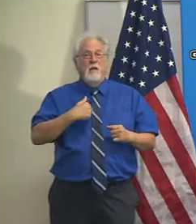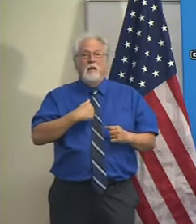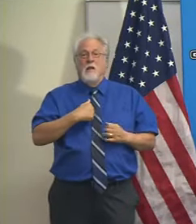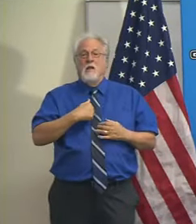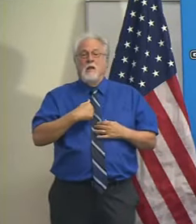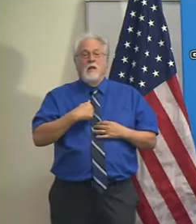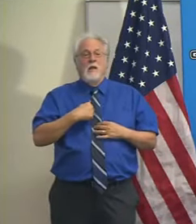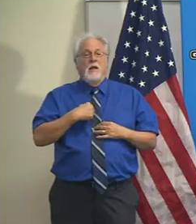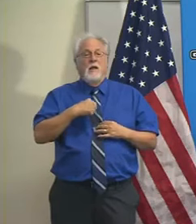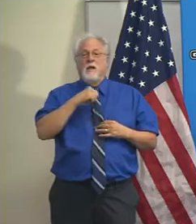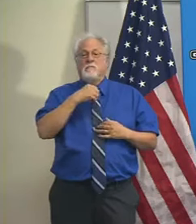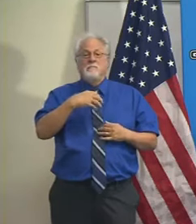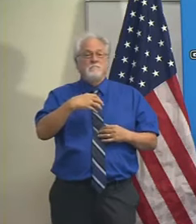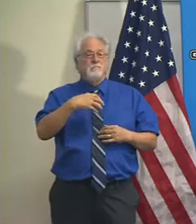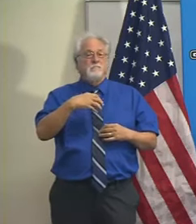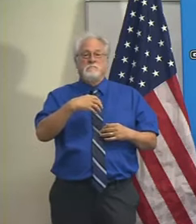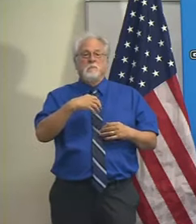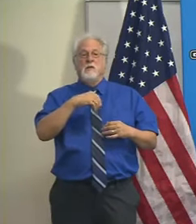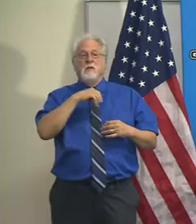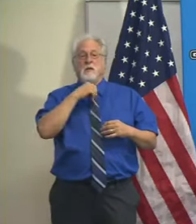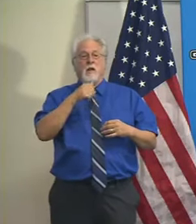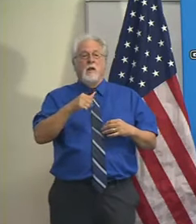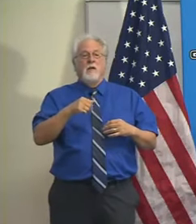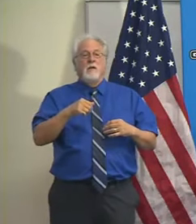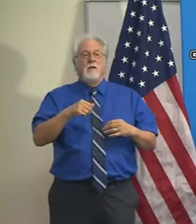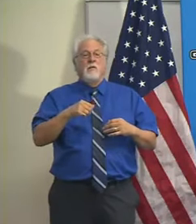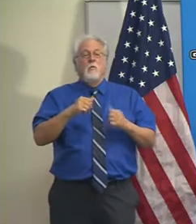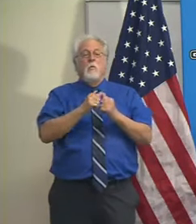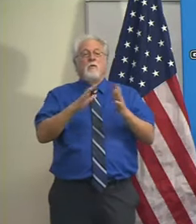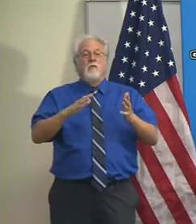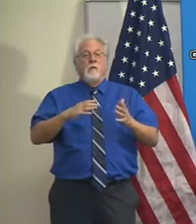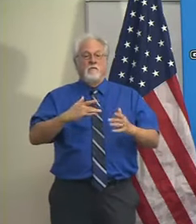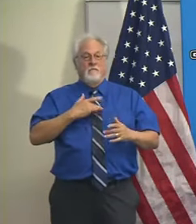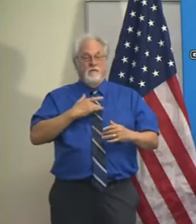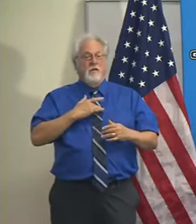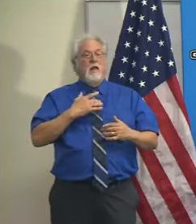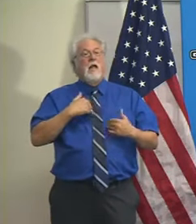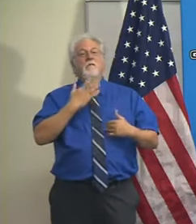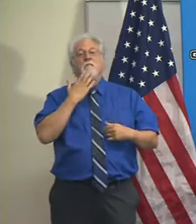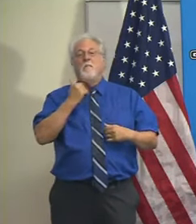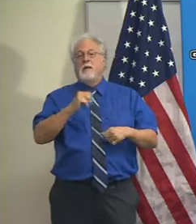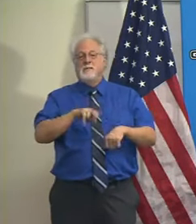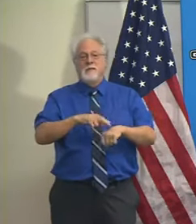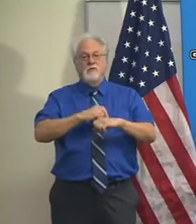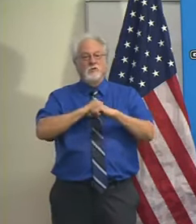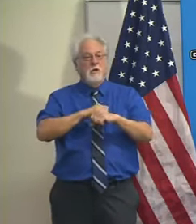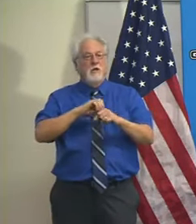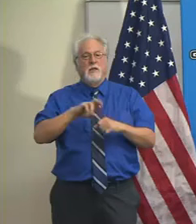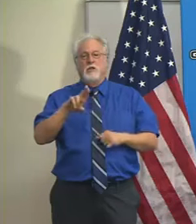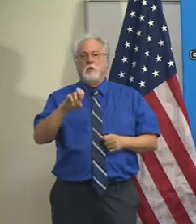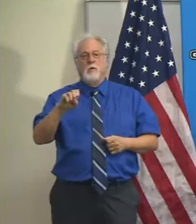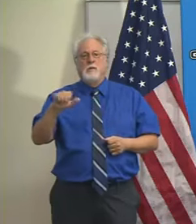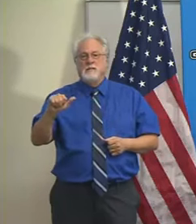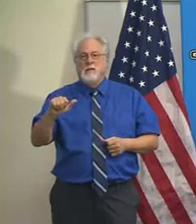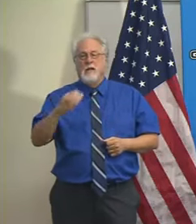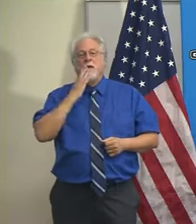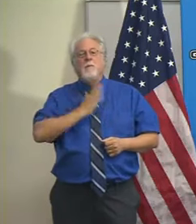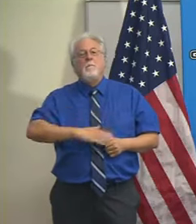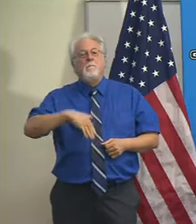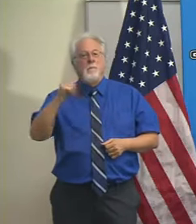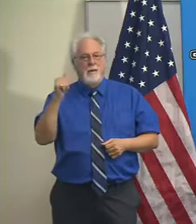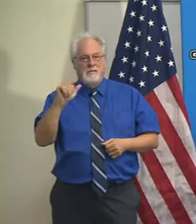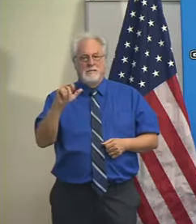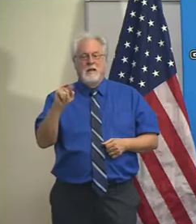objective about this. I will just simply tell you we have the best National Guard in the United States of America. They're the best